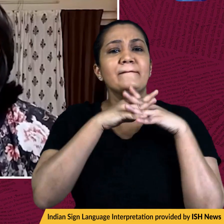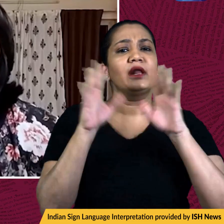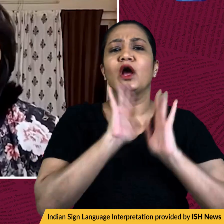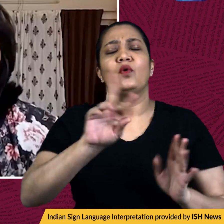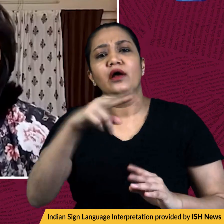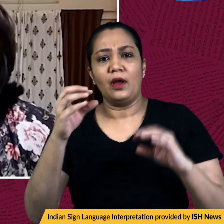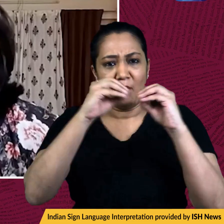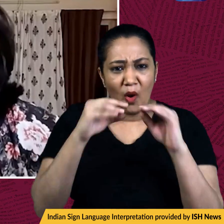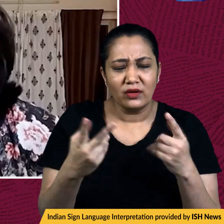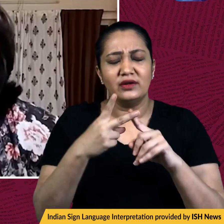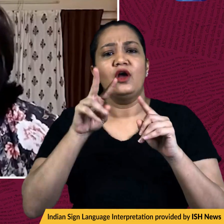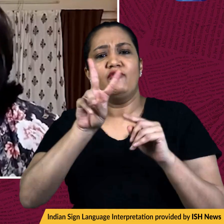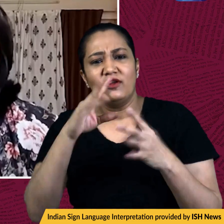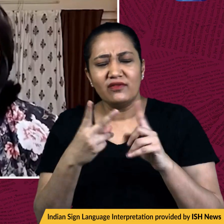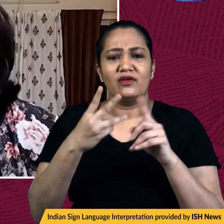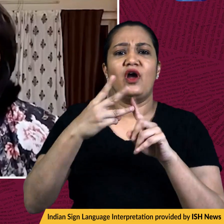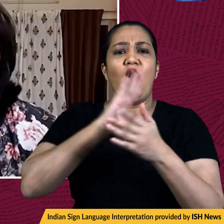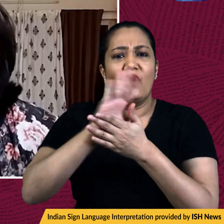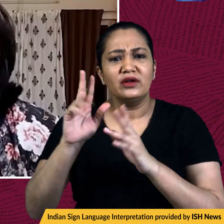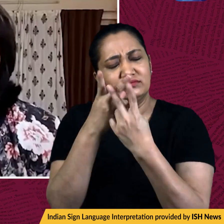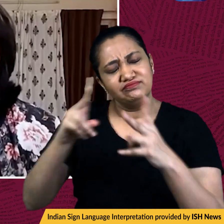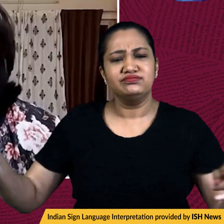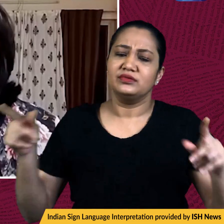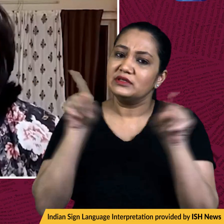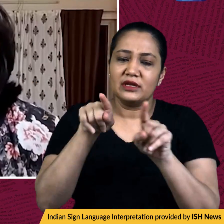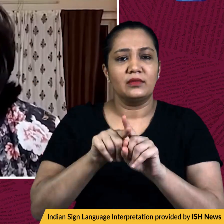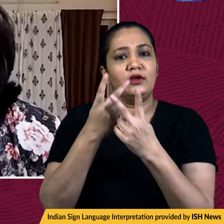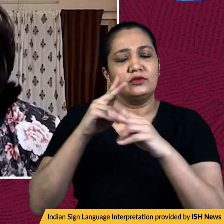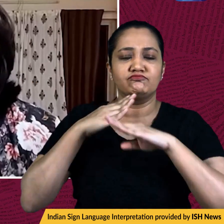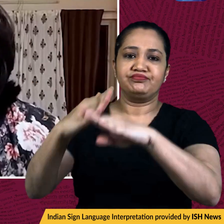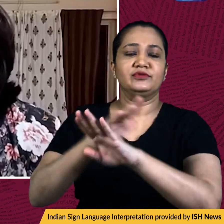like Volt, Volvo, Honda, etc. have also imposed restrictions.